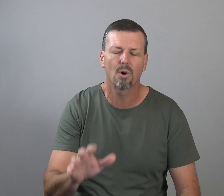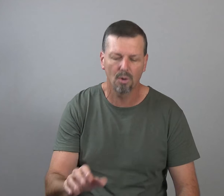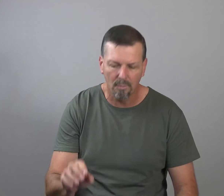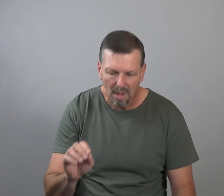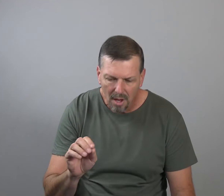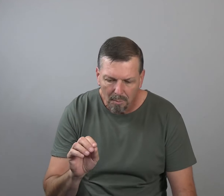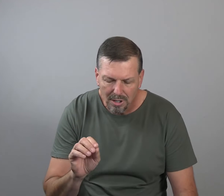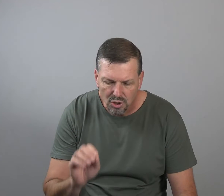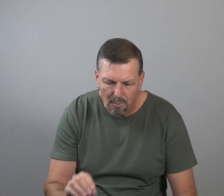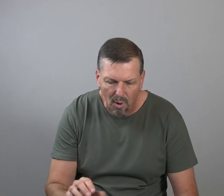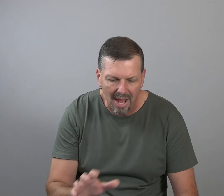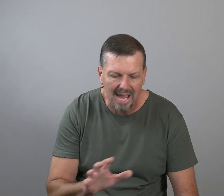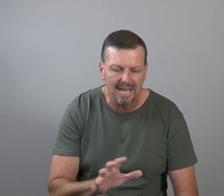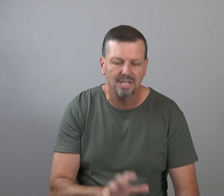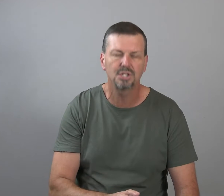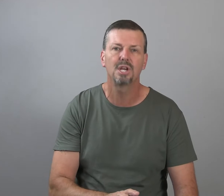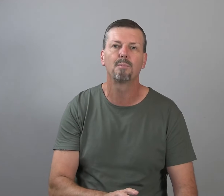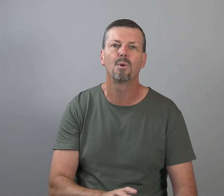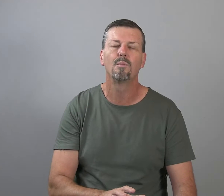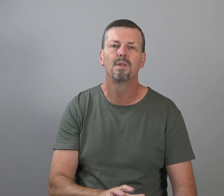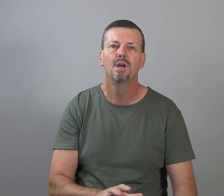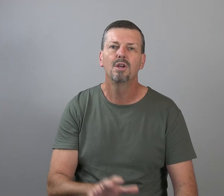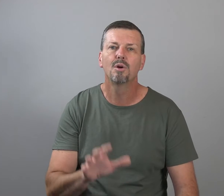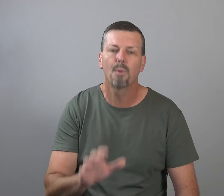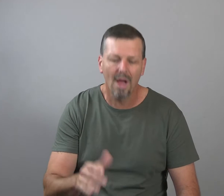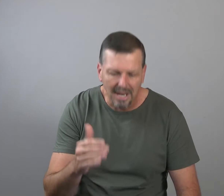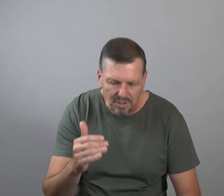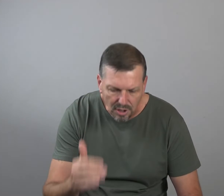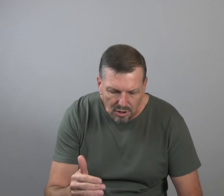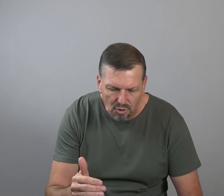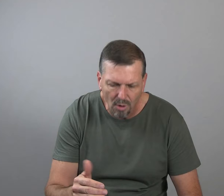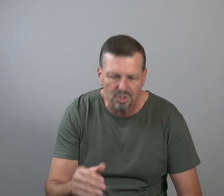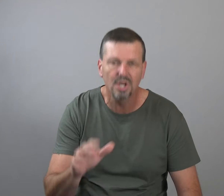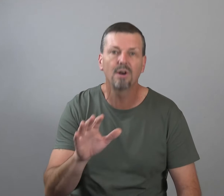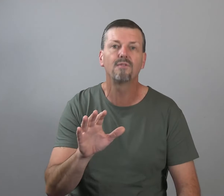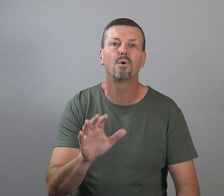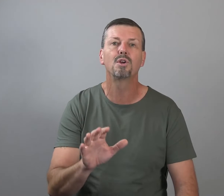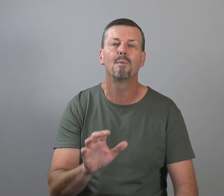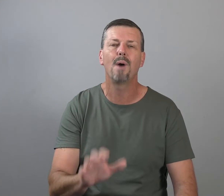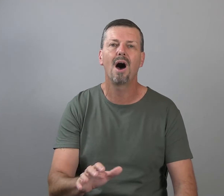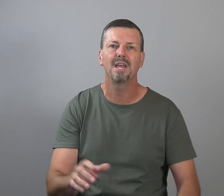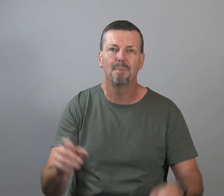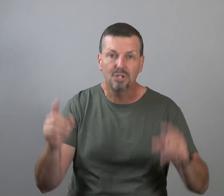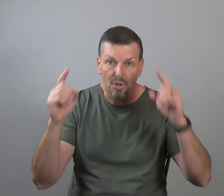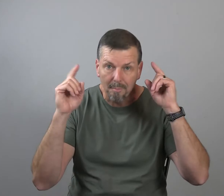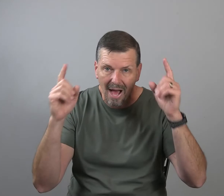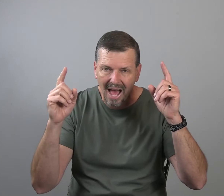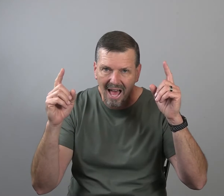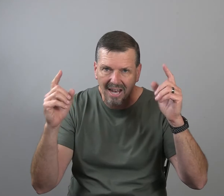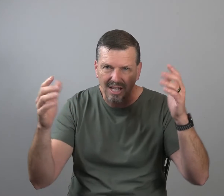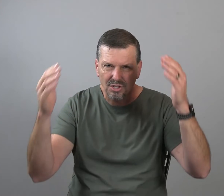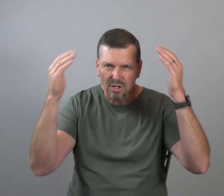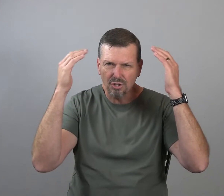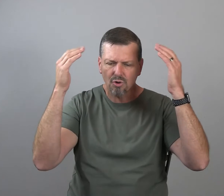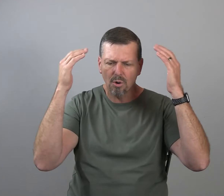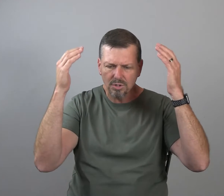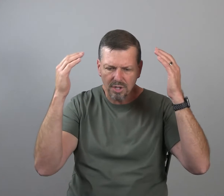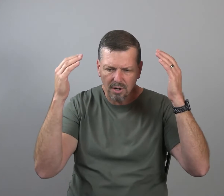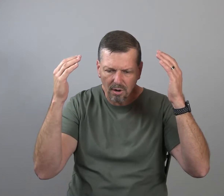eternal, but your brain is temporal. Your brain is the control center for your body, but your mind is the control center